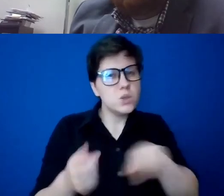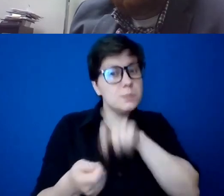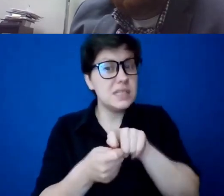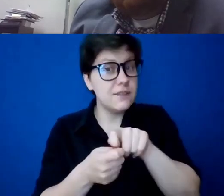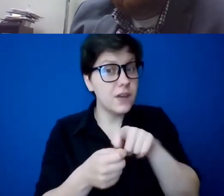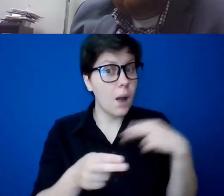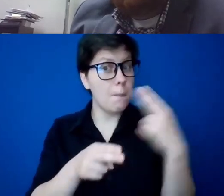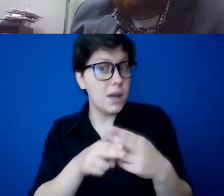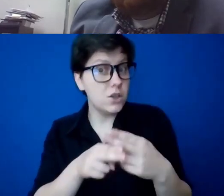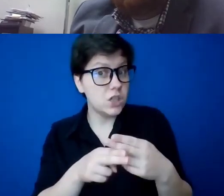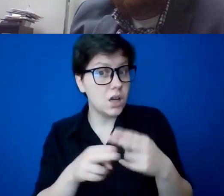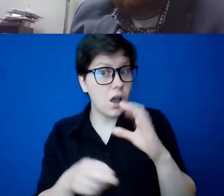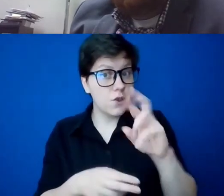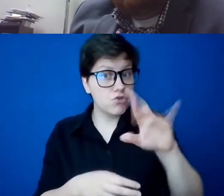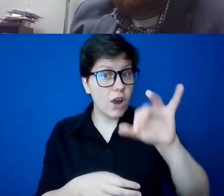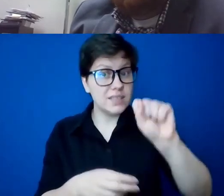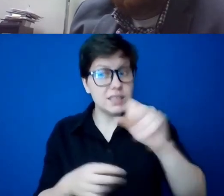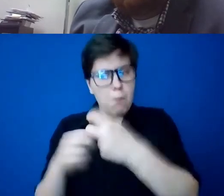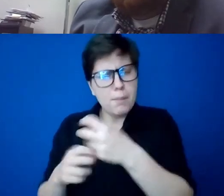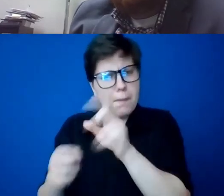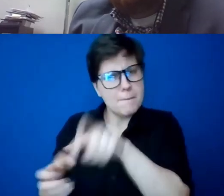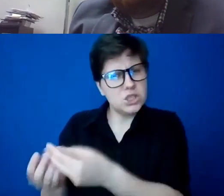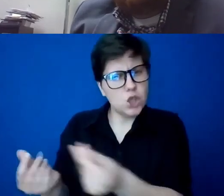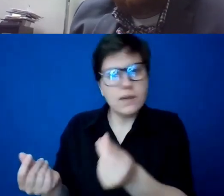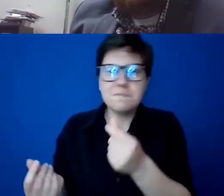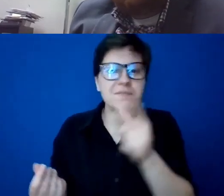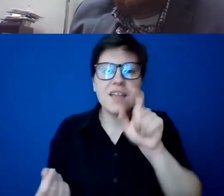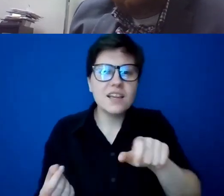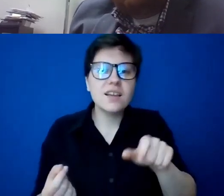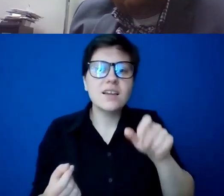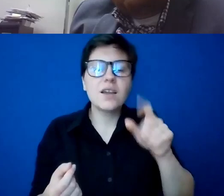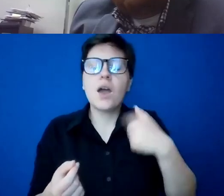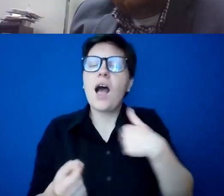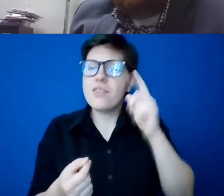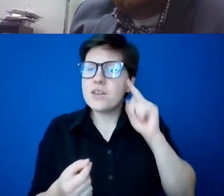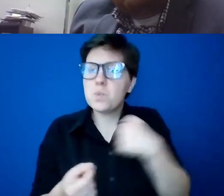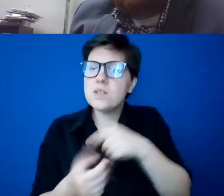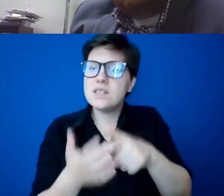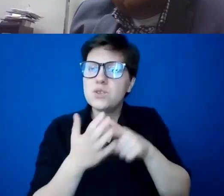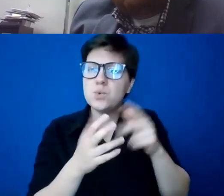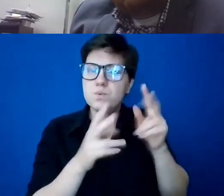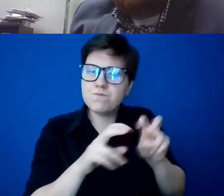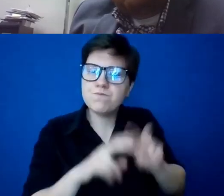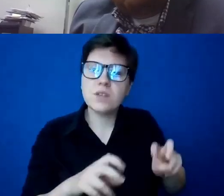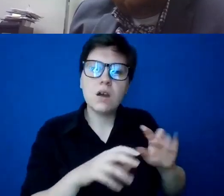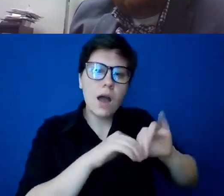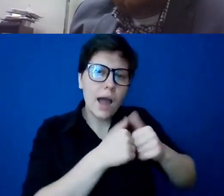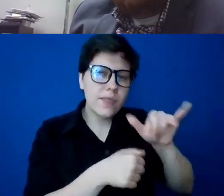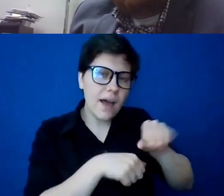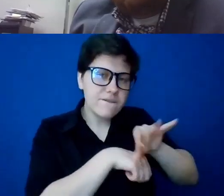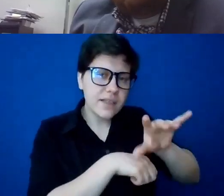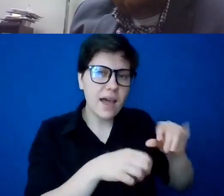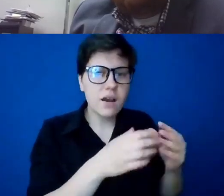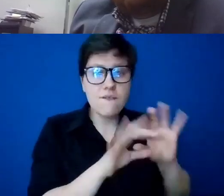problem to be solved. I think we have to look and see how is that hurting the flourishing that needs to take place within a family